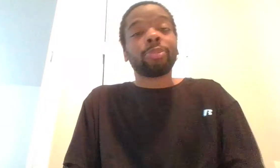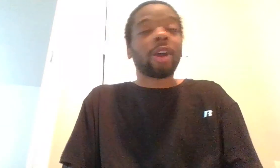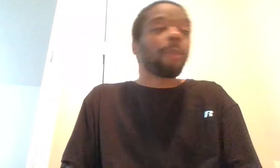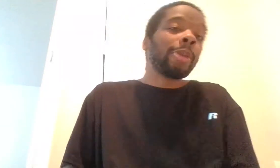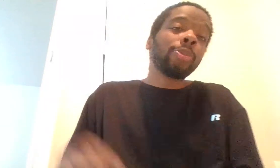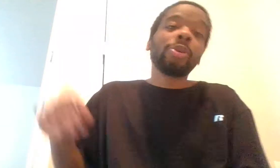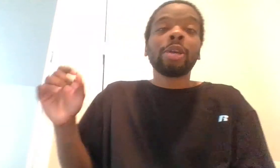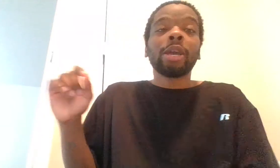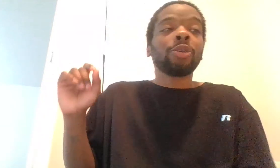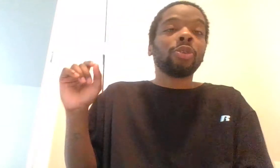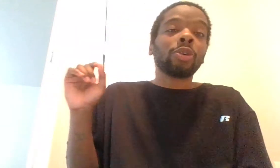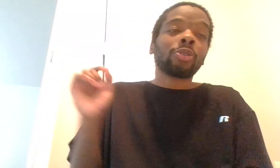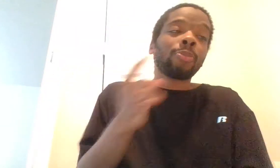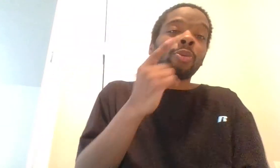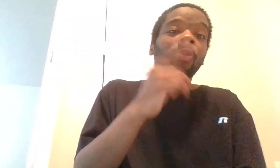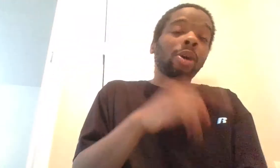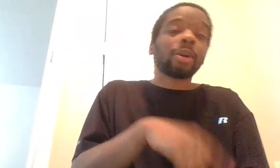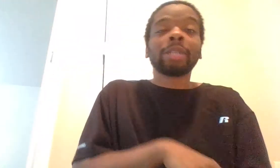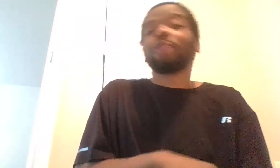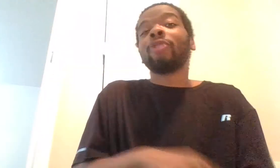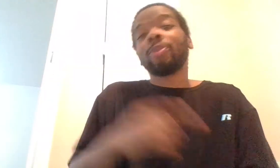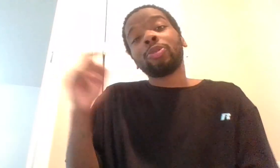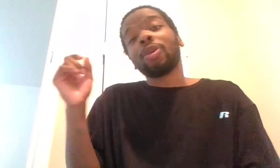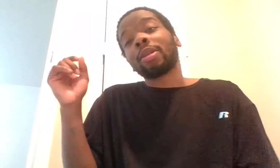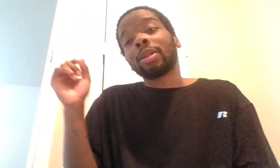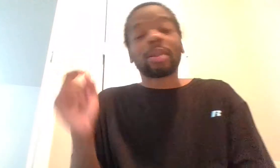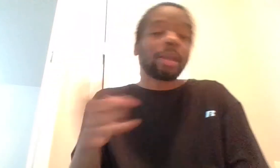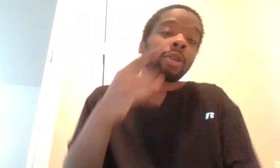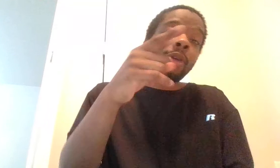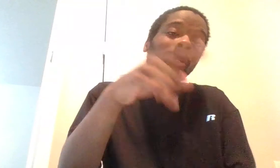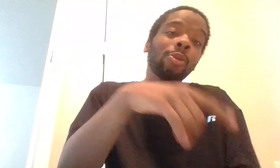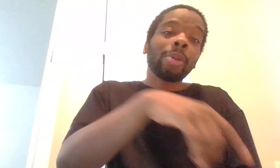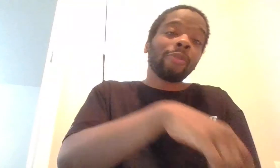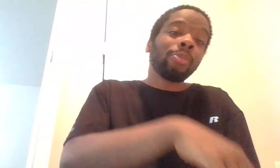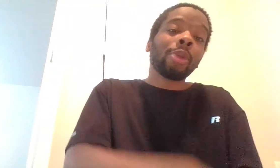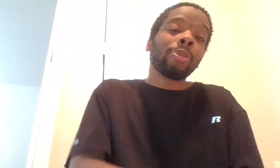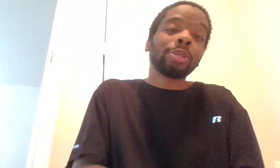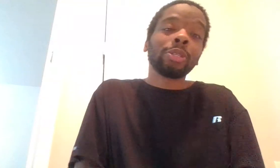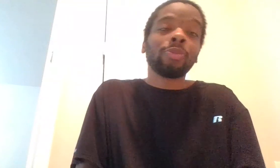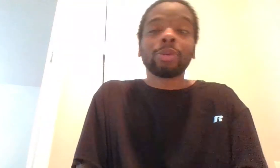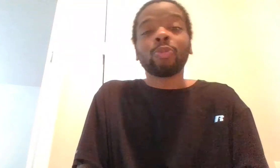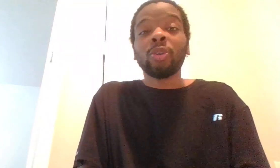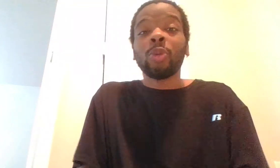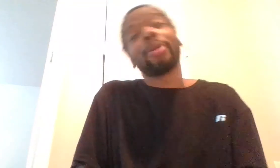brown people, and you're a group of Caucasian females, you have a legal right to whoop every brown person you want with a whip.